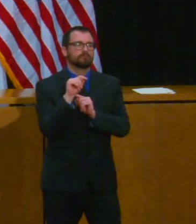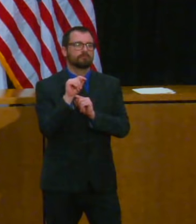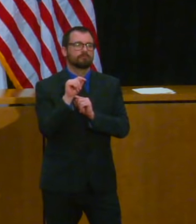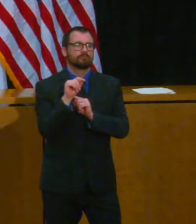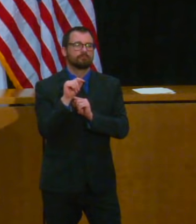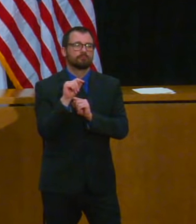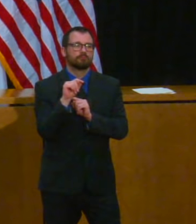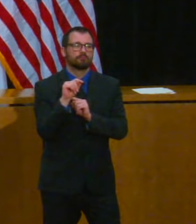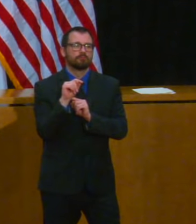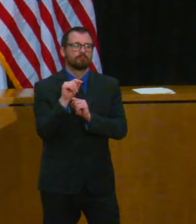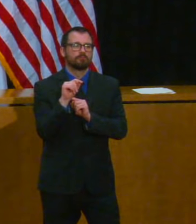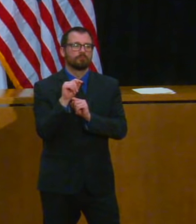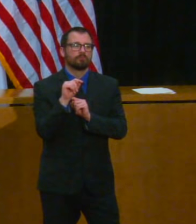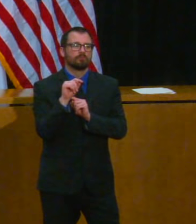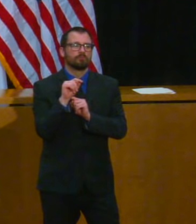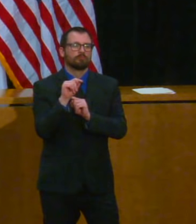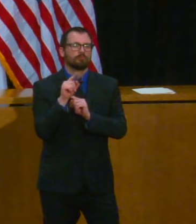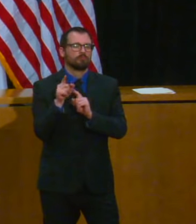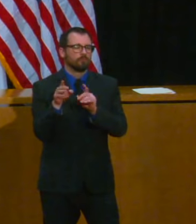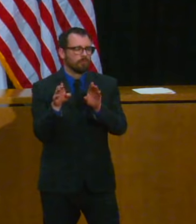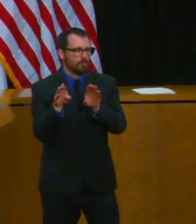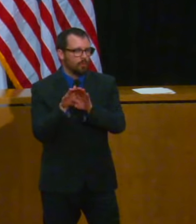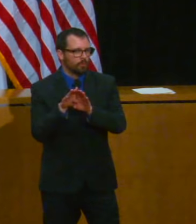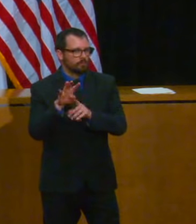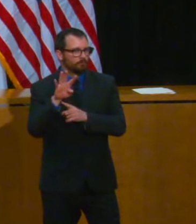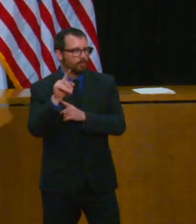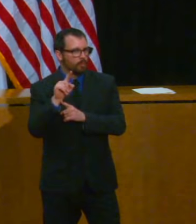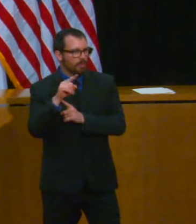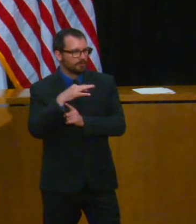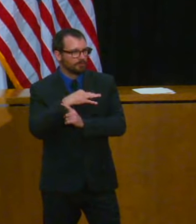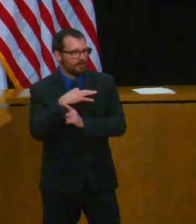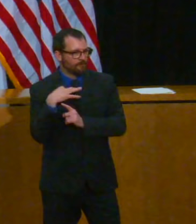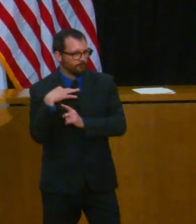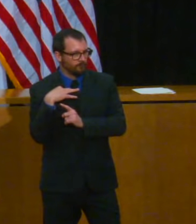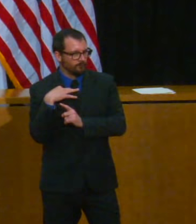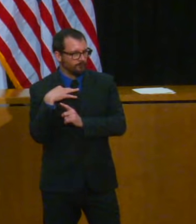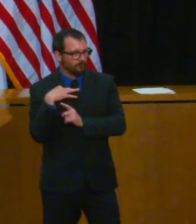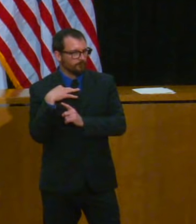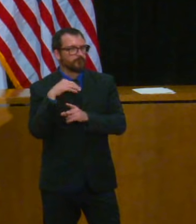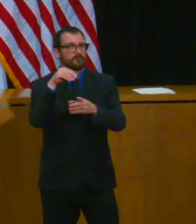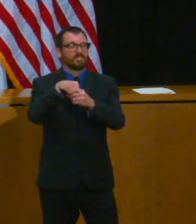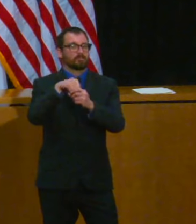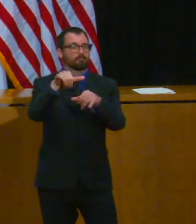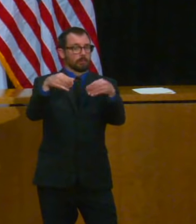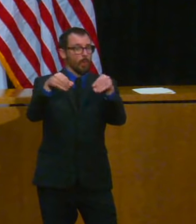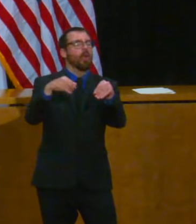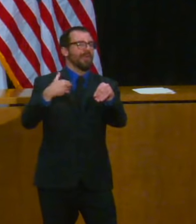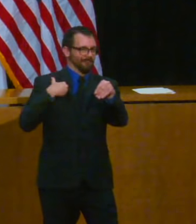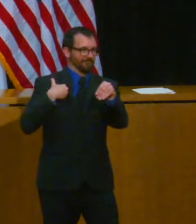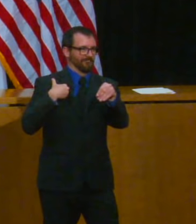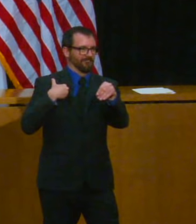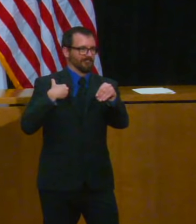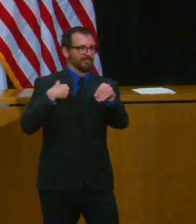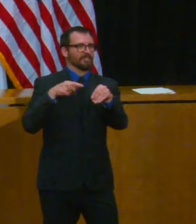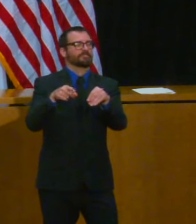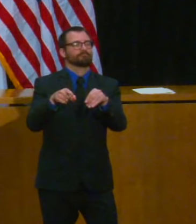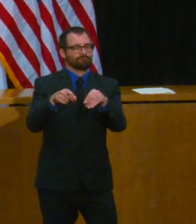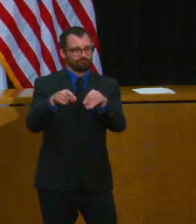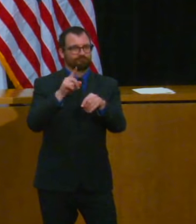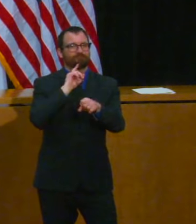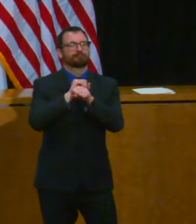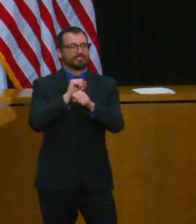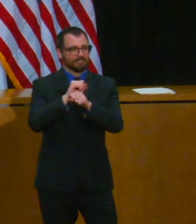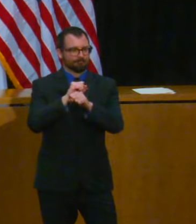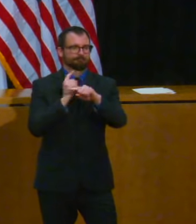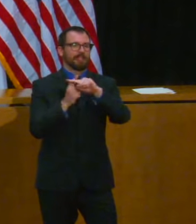employees tested positive and they made the decision to close Walmart and they have like